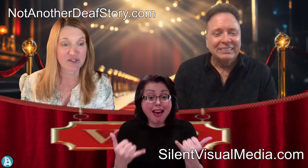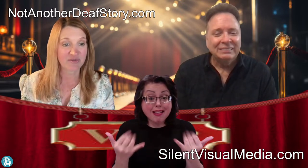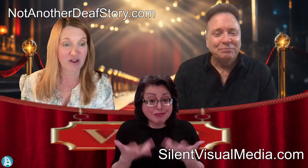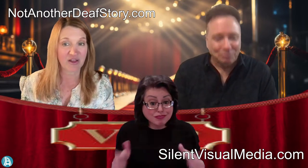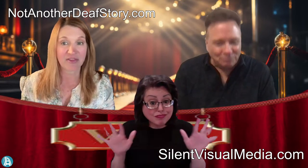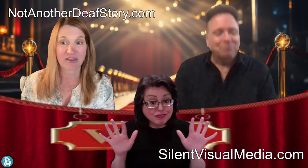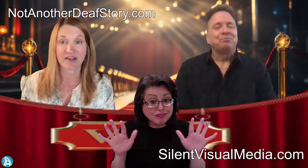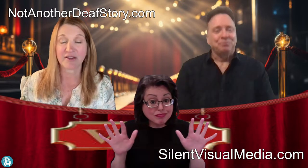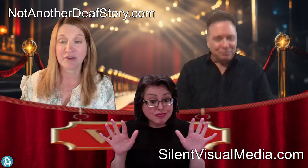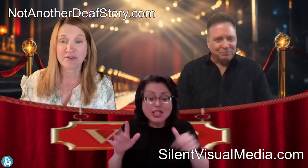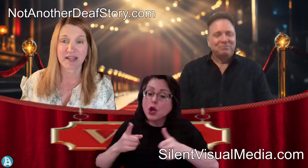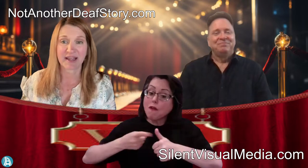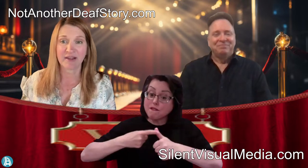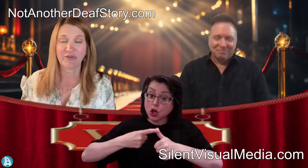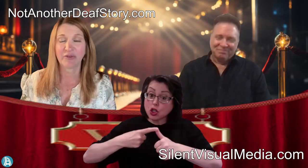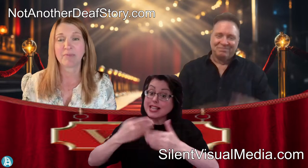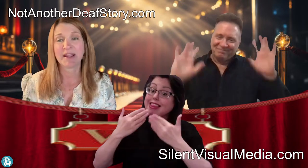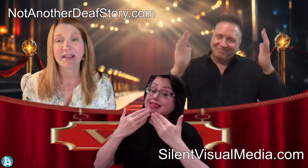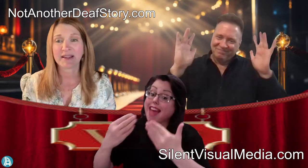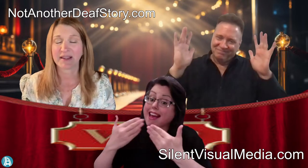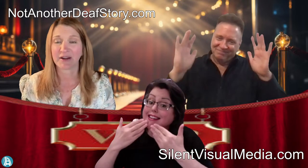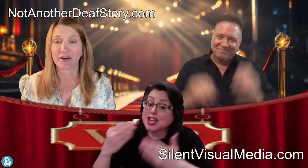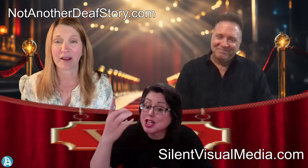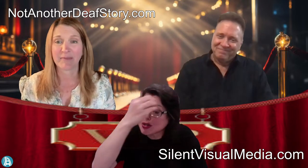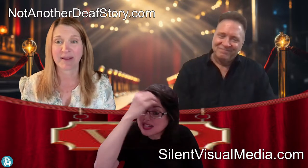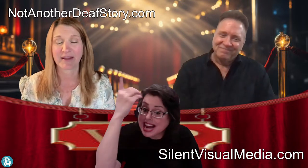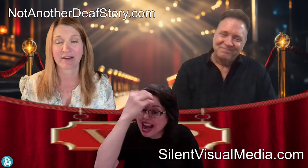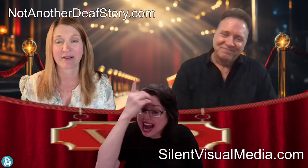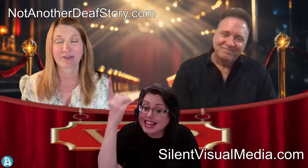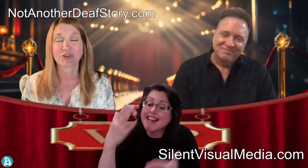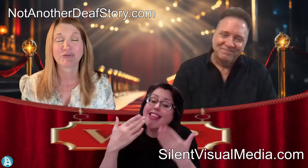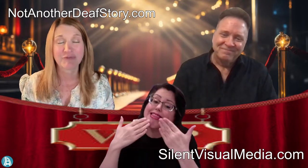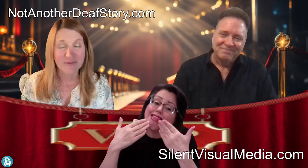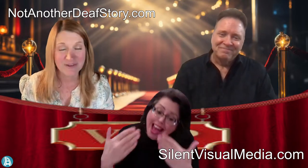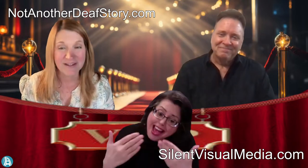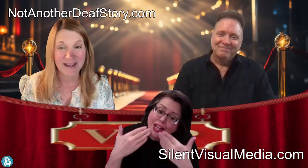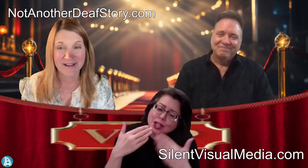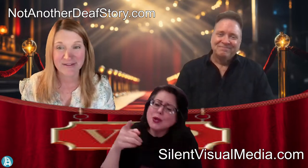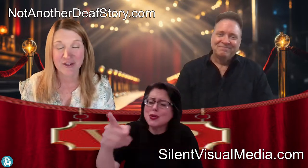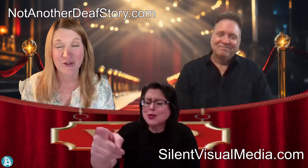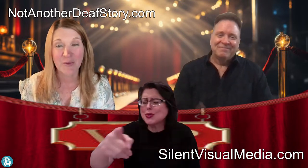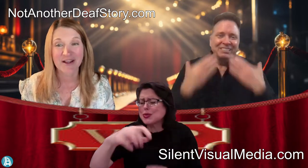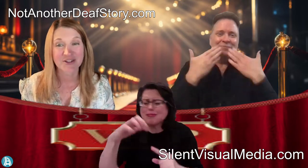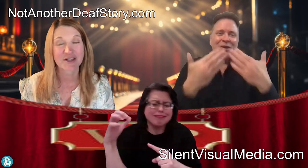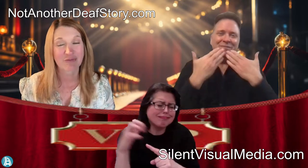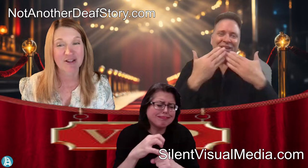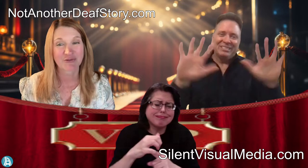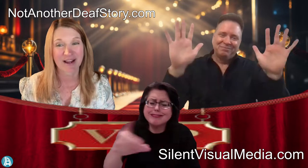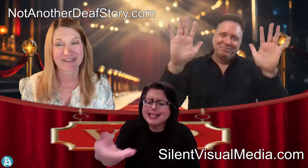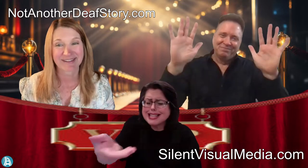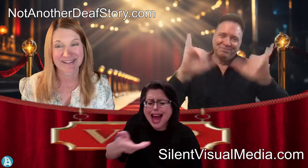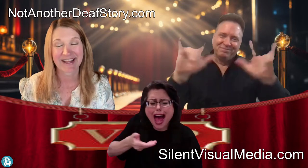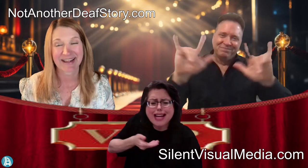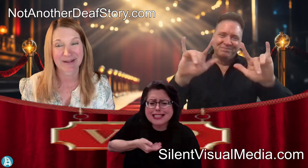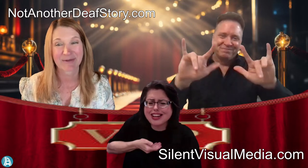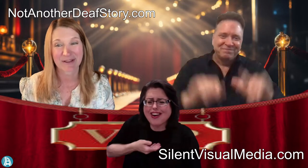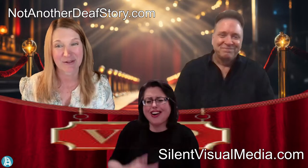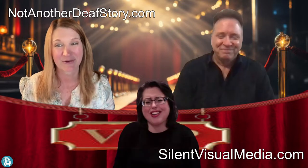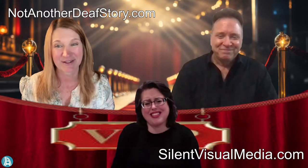first of all, thank you, Dan, for being here and being a terrific guest that you actually resurrected hanging with Hillary.